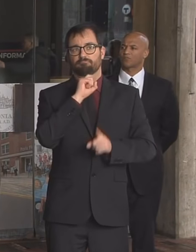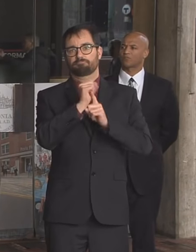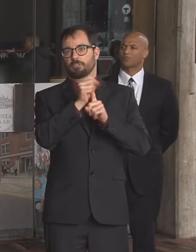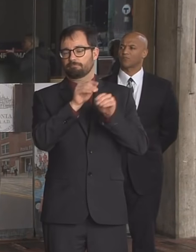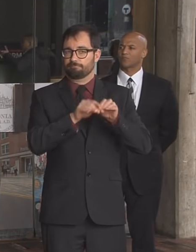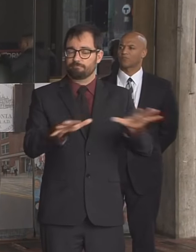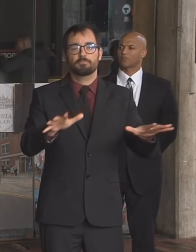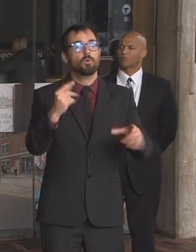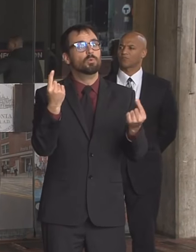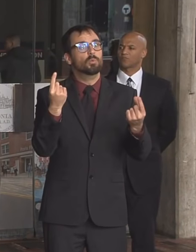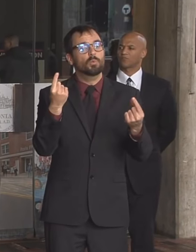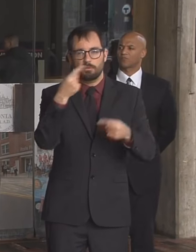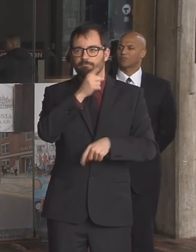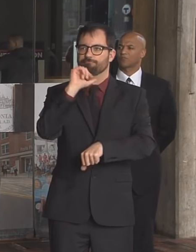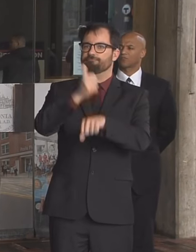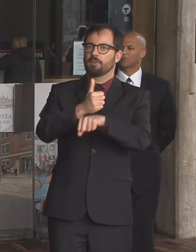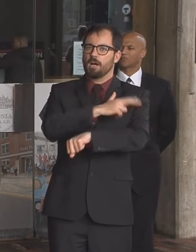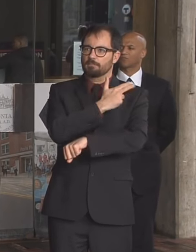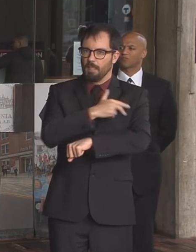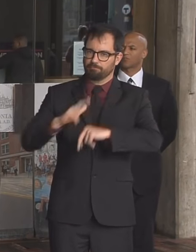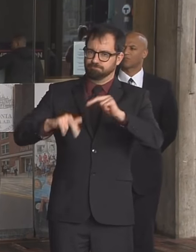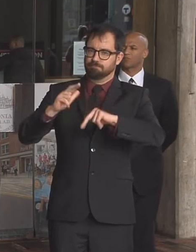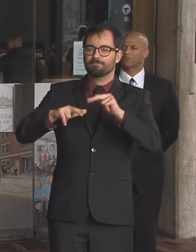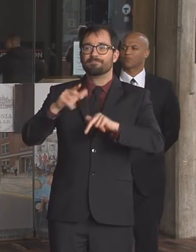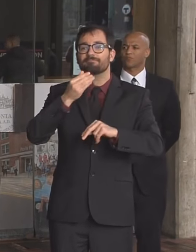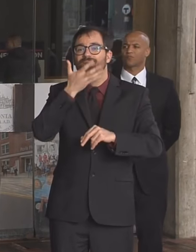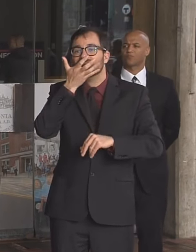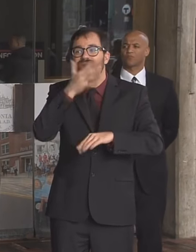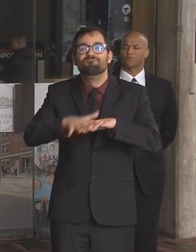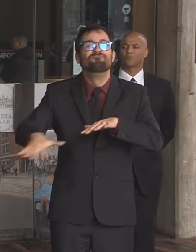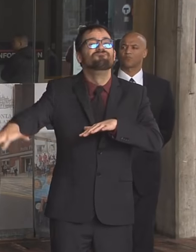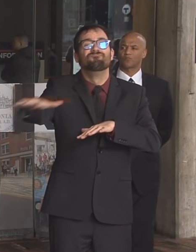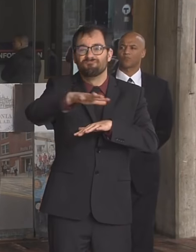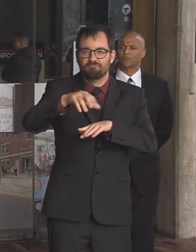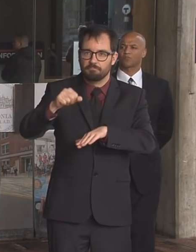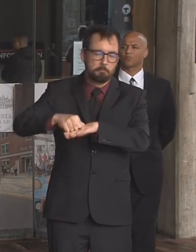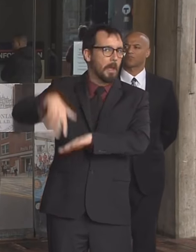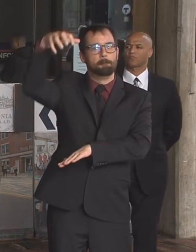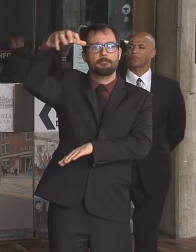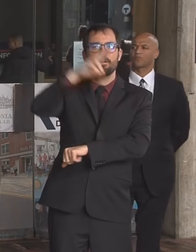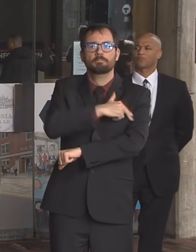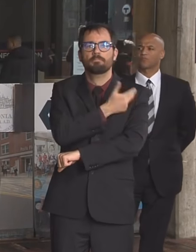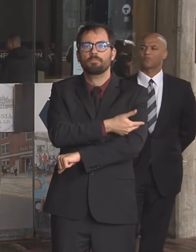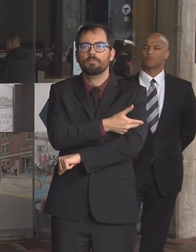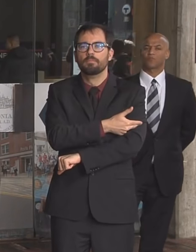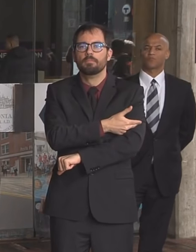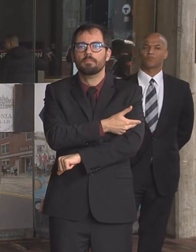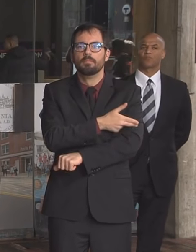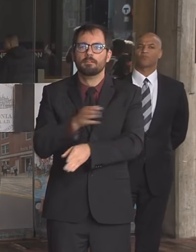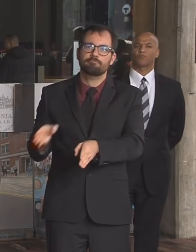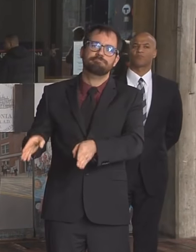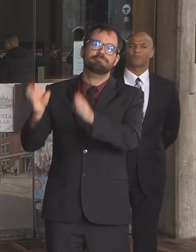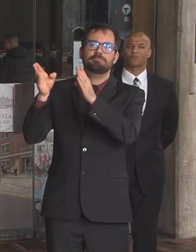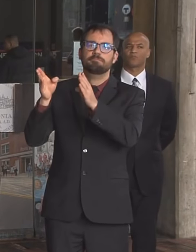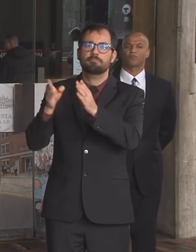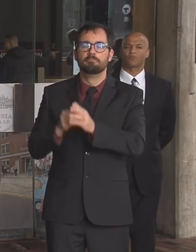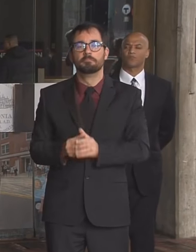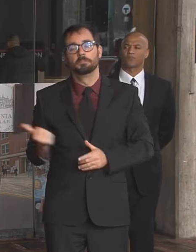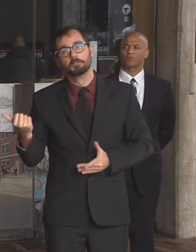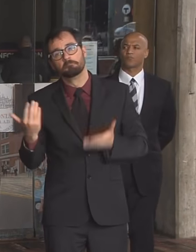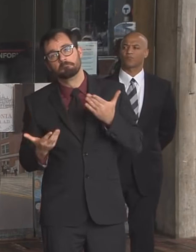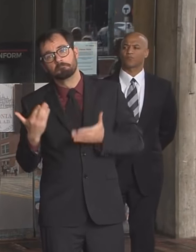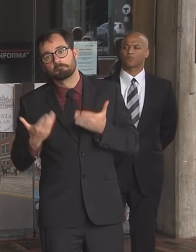is sites that could be used as converted into extra space whether it's for a homeless population whether it's for homeless families